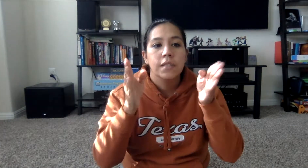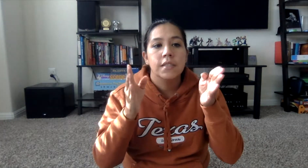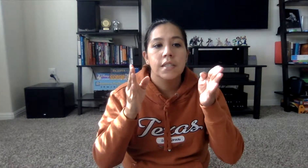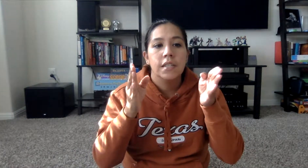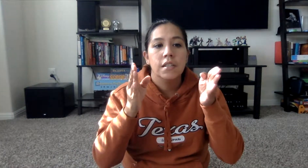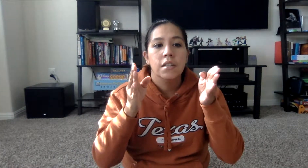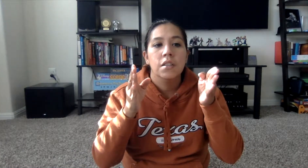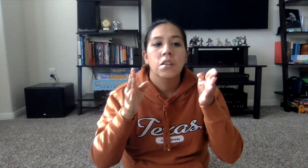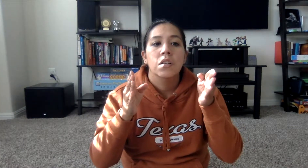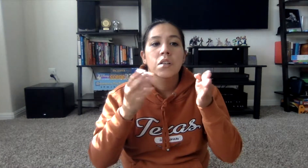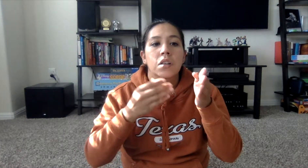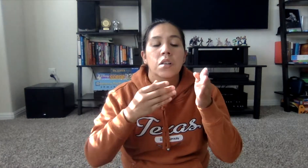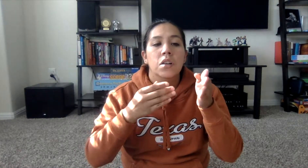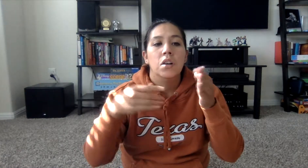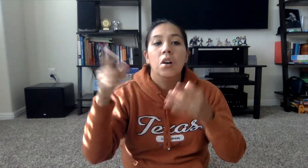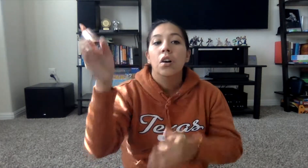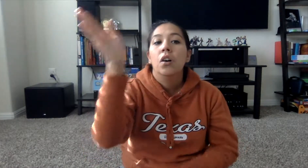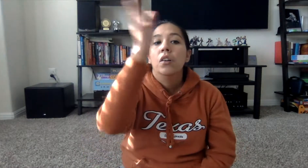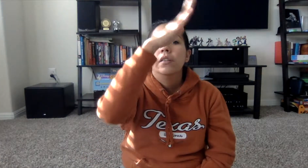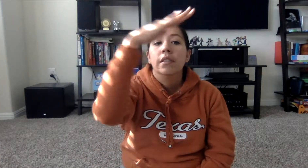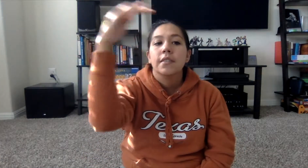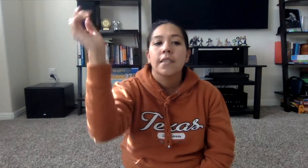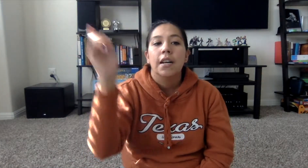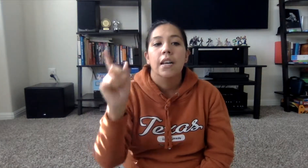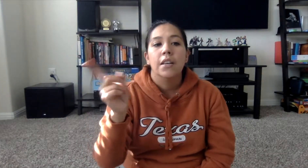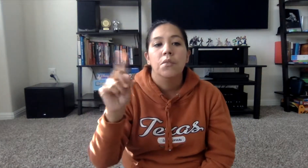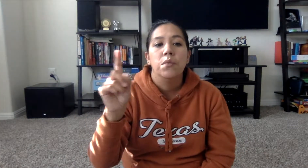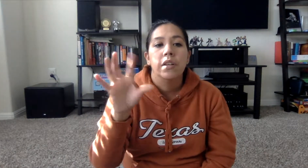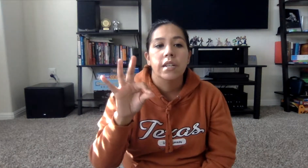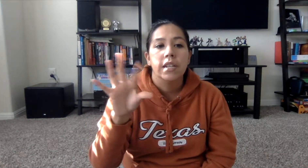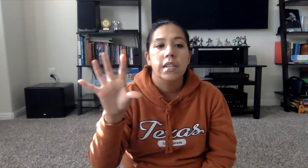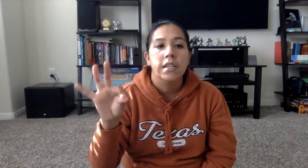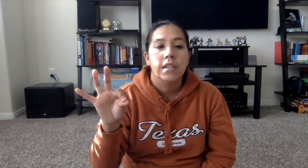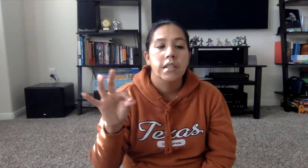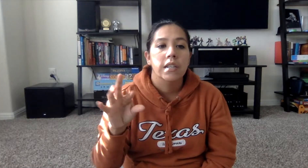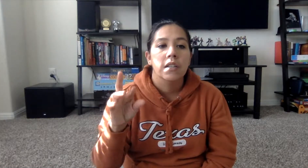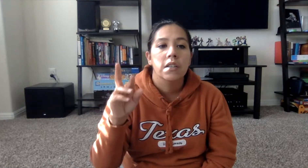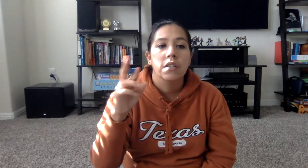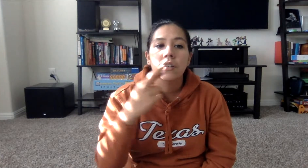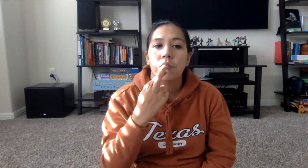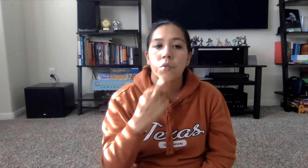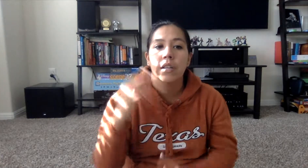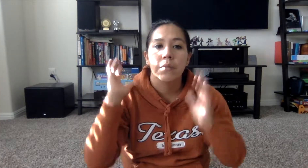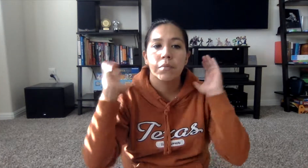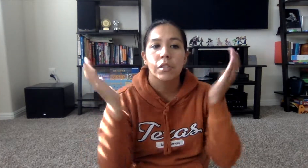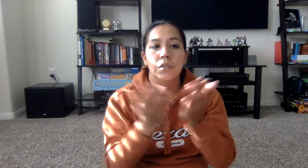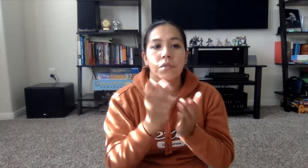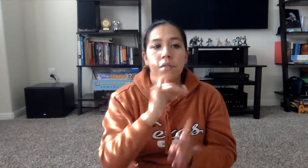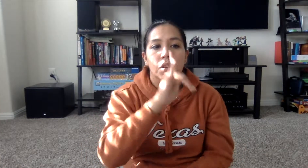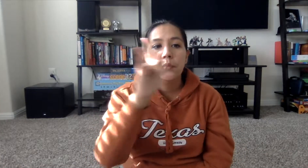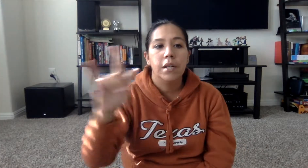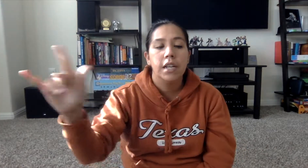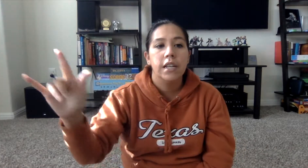it on the sky we're 99 red balloons go by